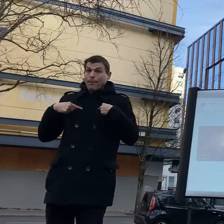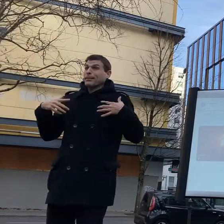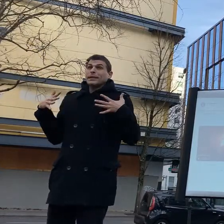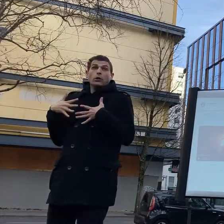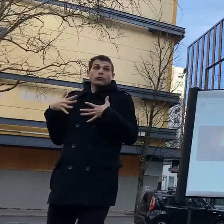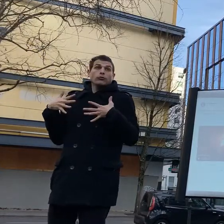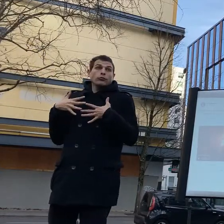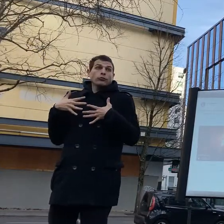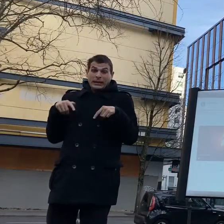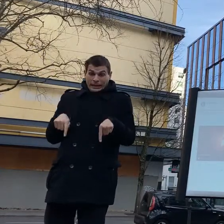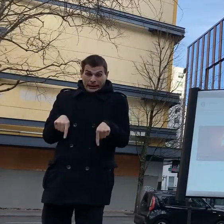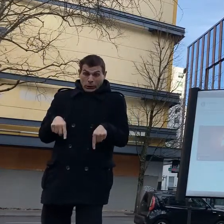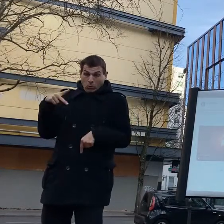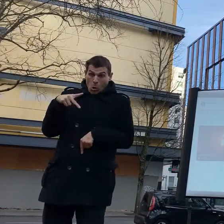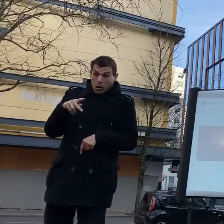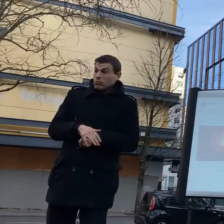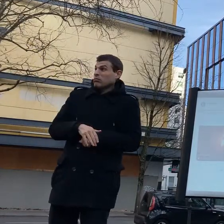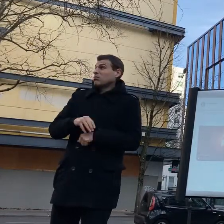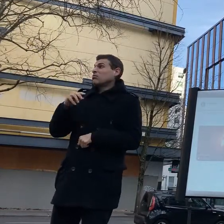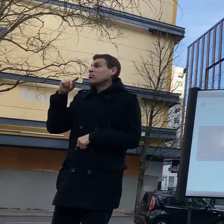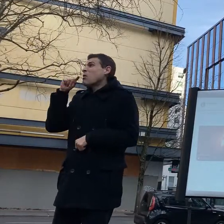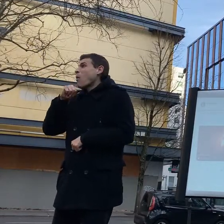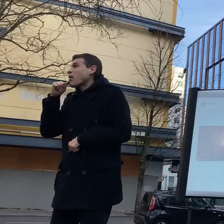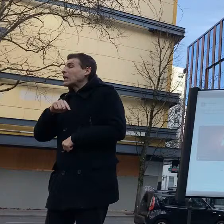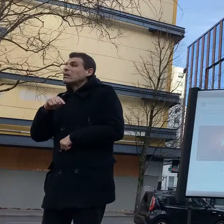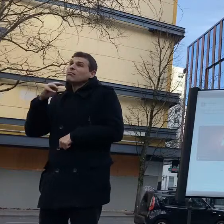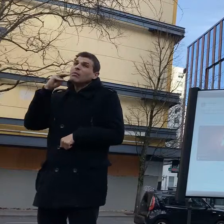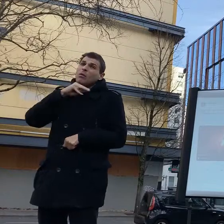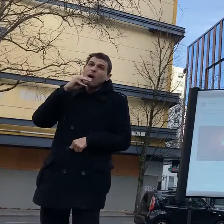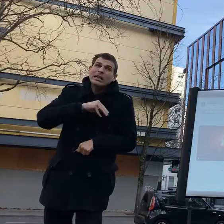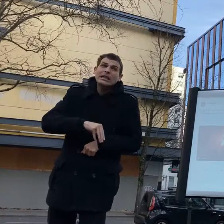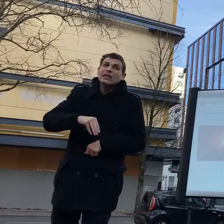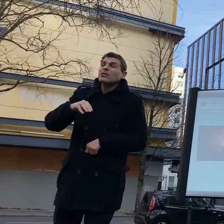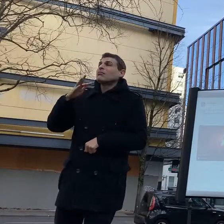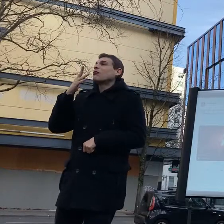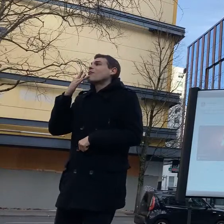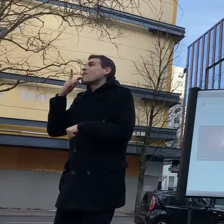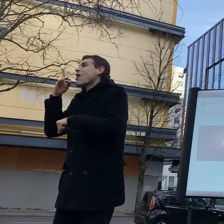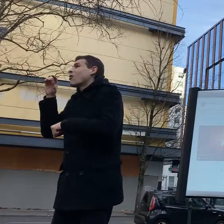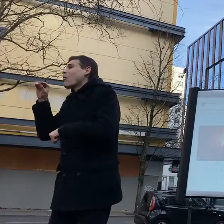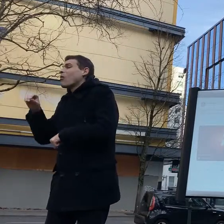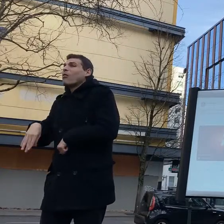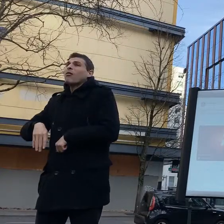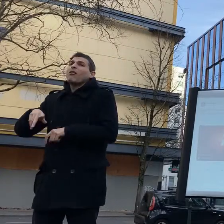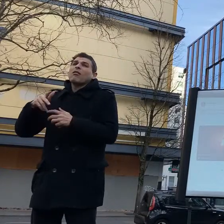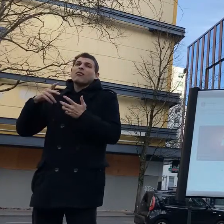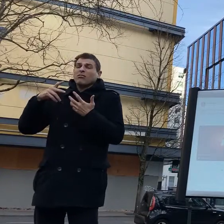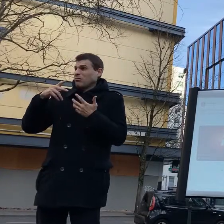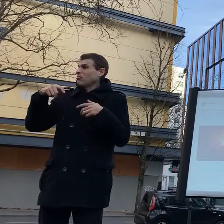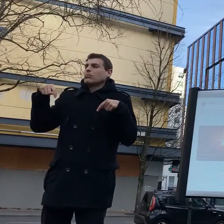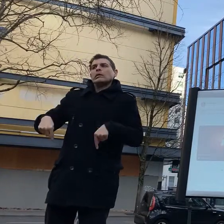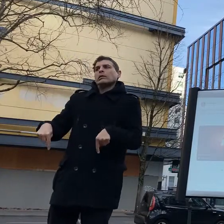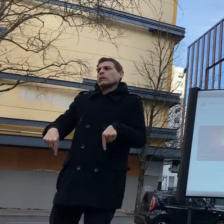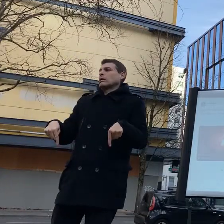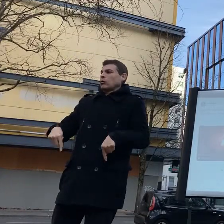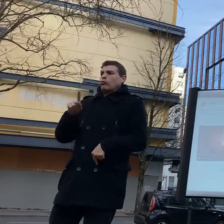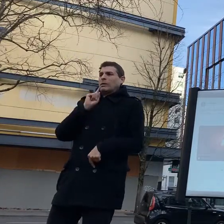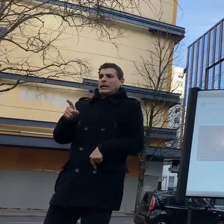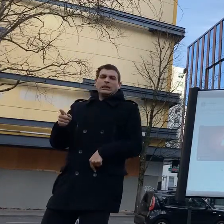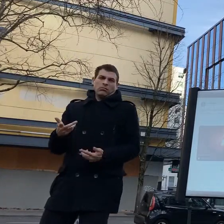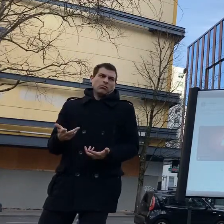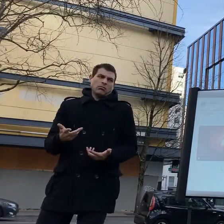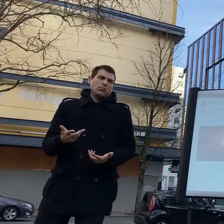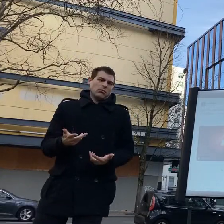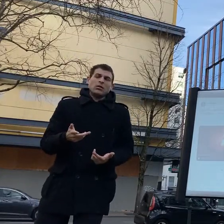that is actually a gaseous heavy metal and so my friends around the country